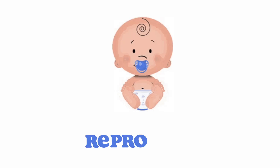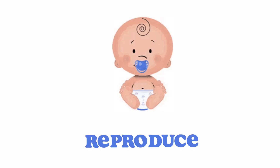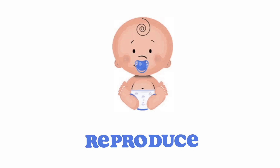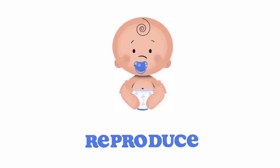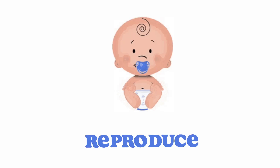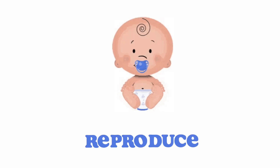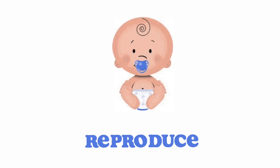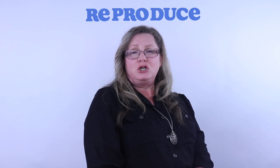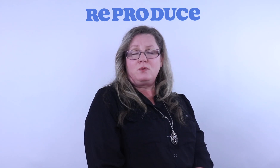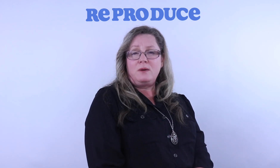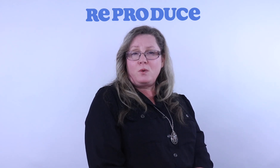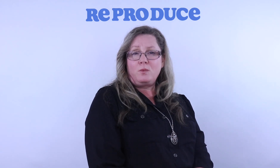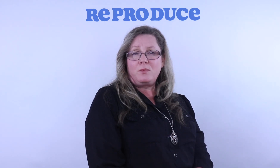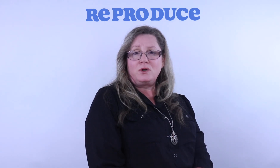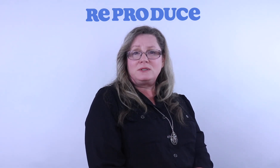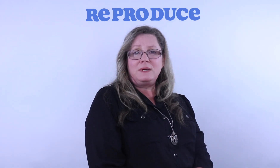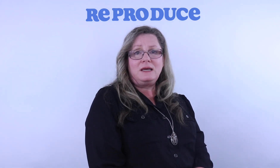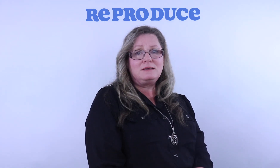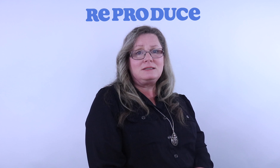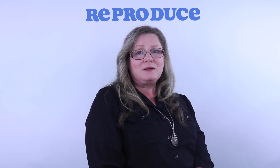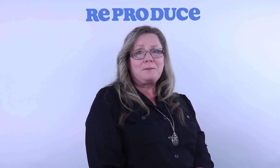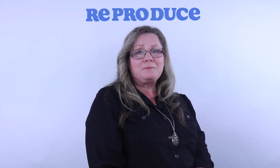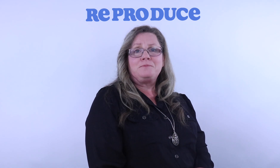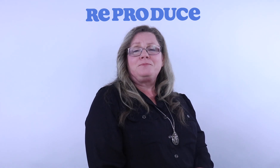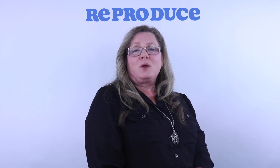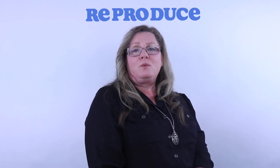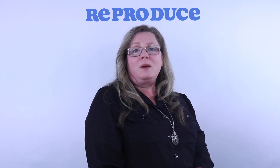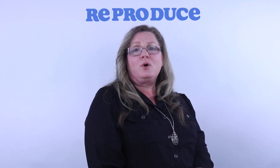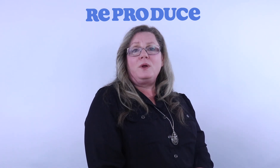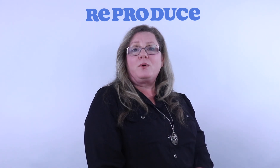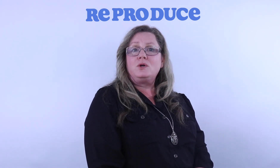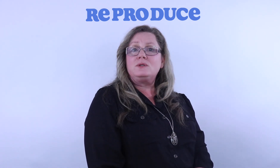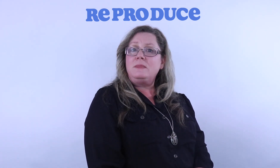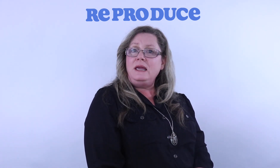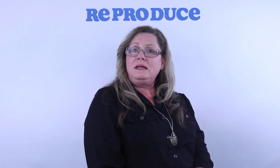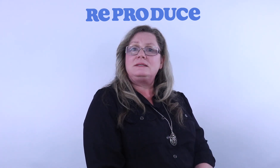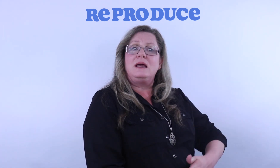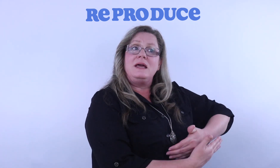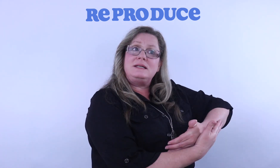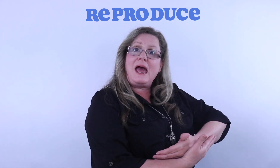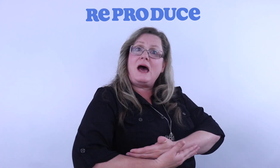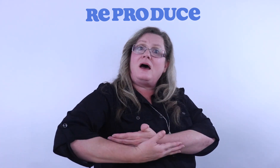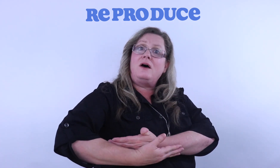Reproduce. Do you remember what reproduce means? Remember reproduce means to have